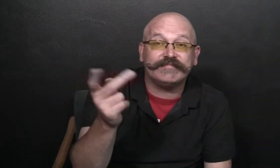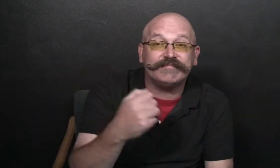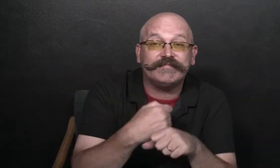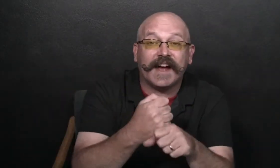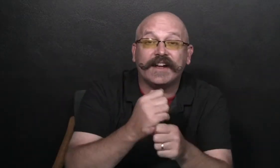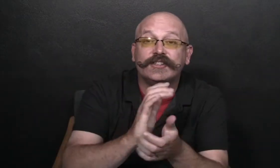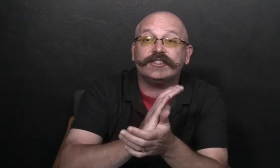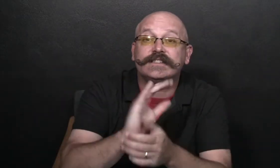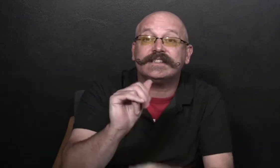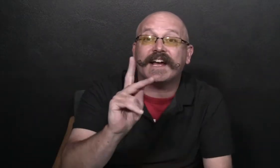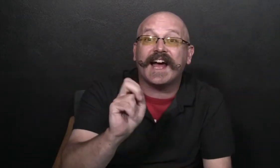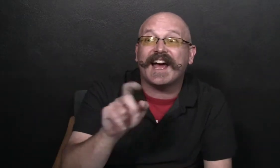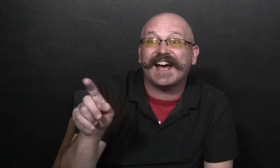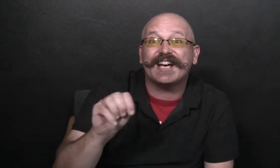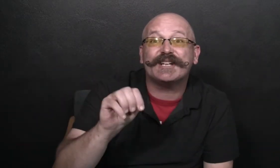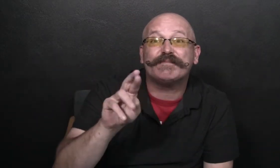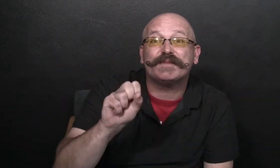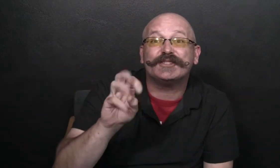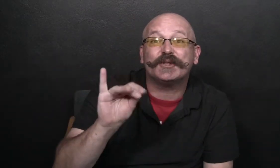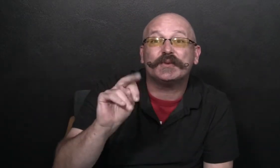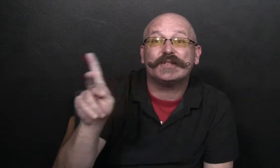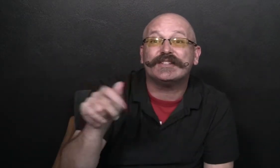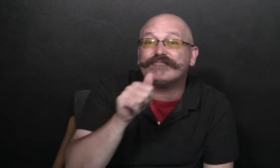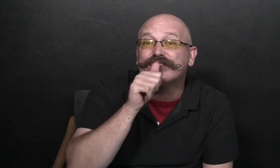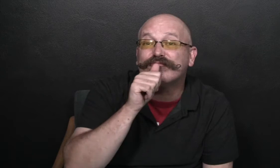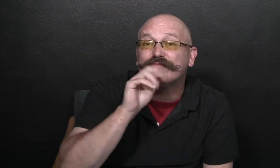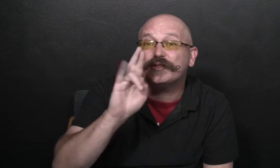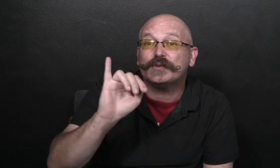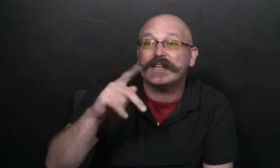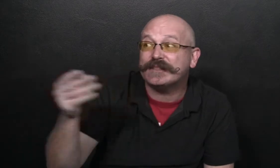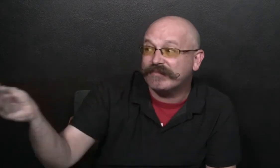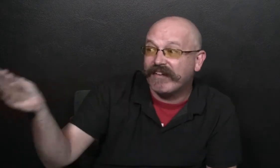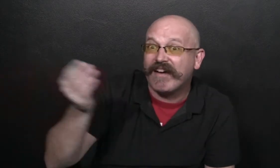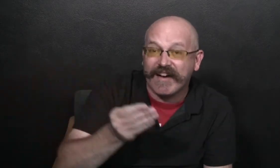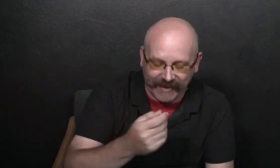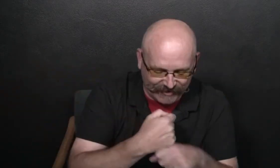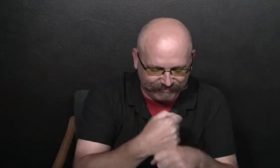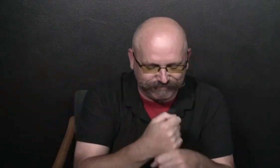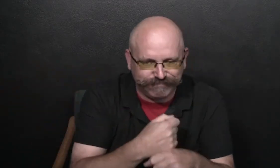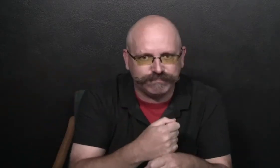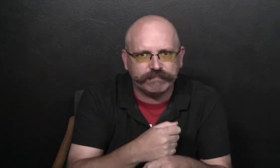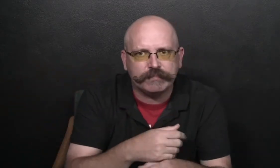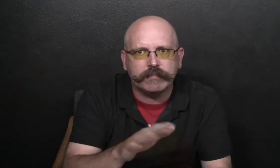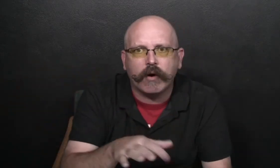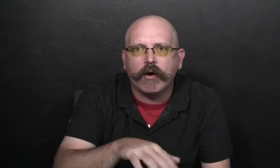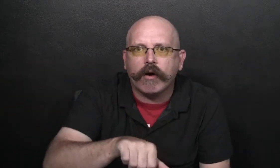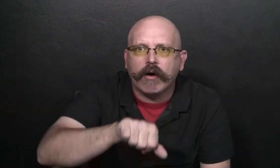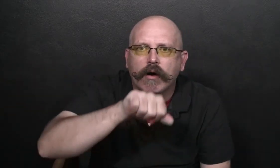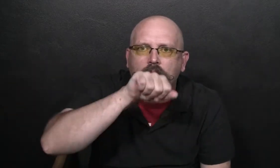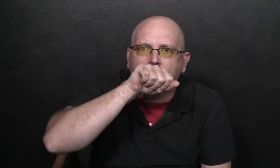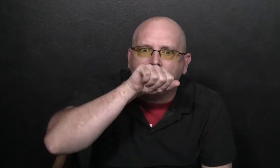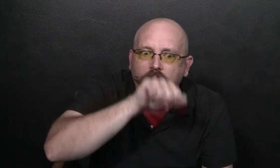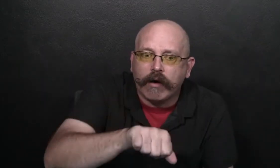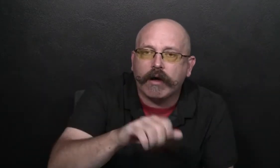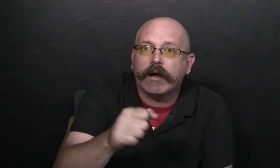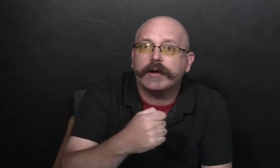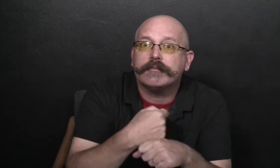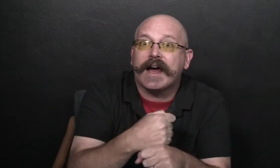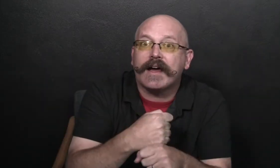Oh, and of course, they made cheesecake following Mrs. Whisk's secret recipe, and they decided to